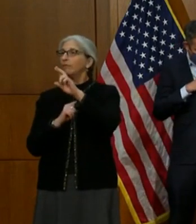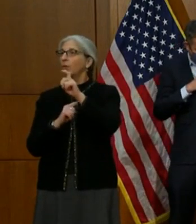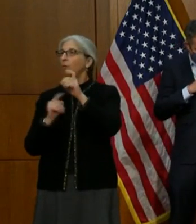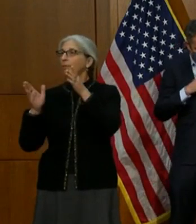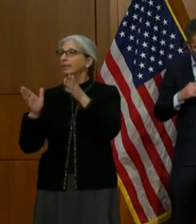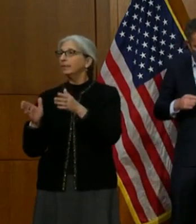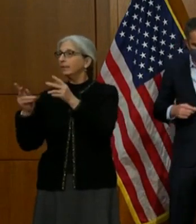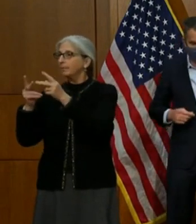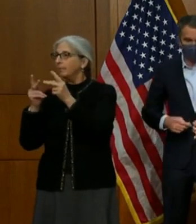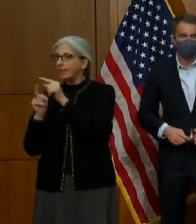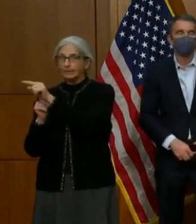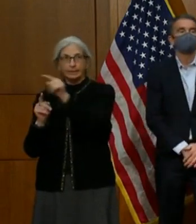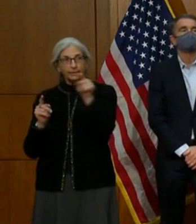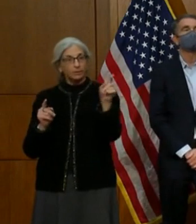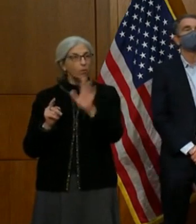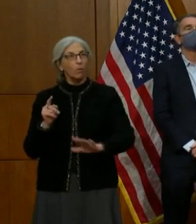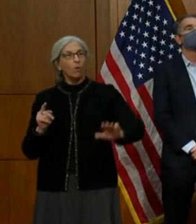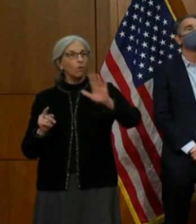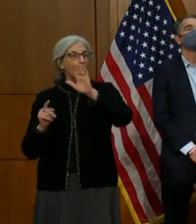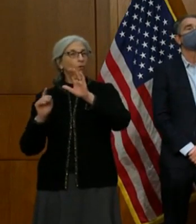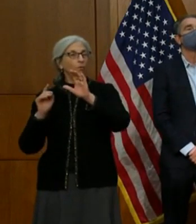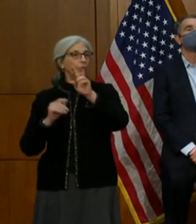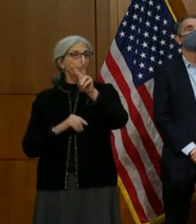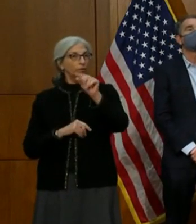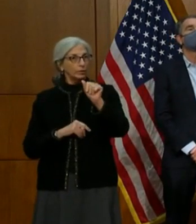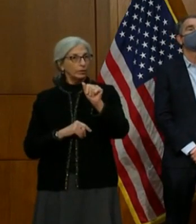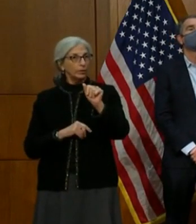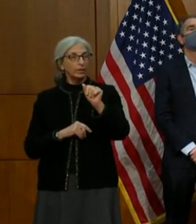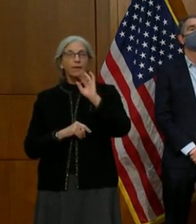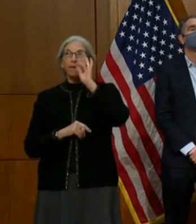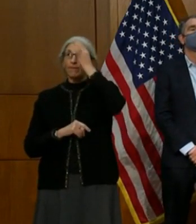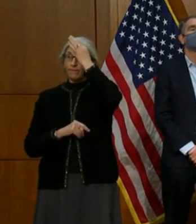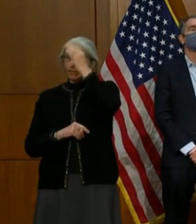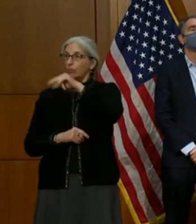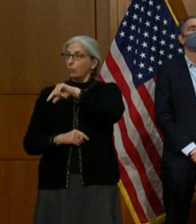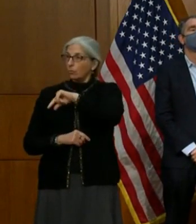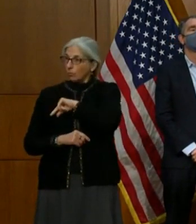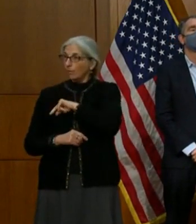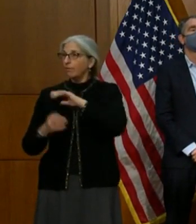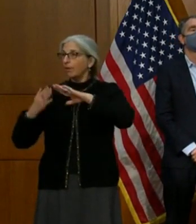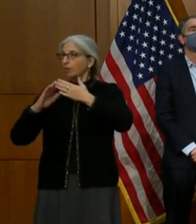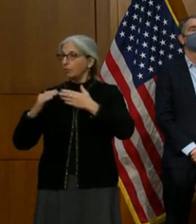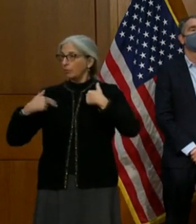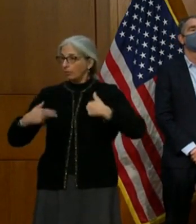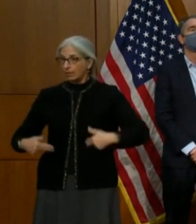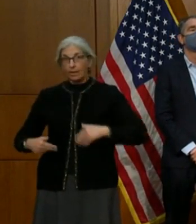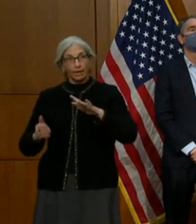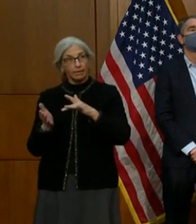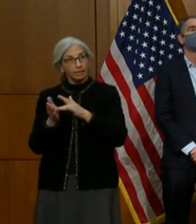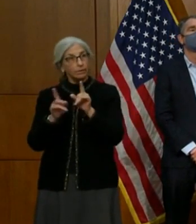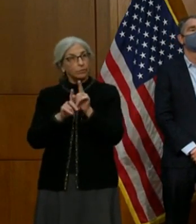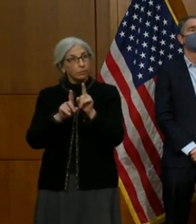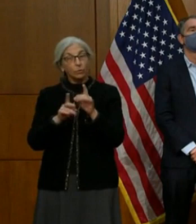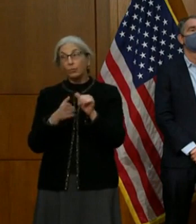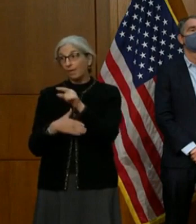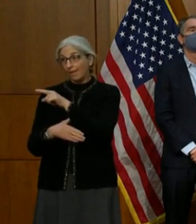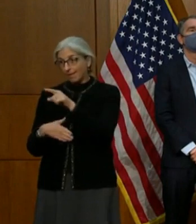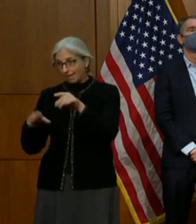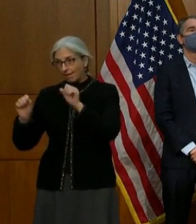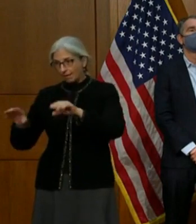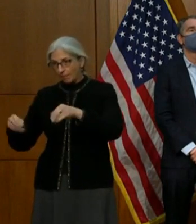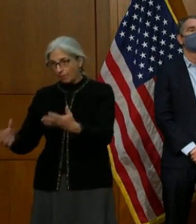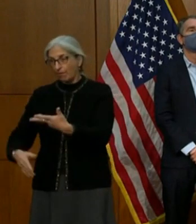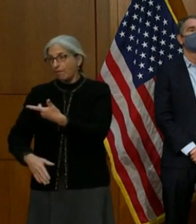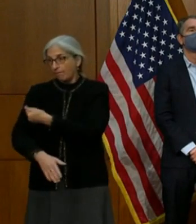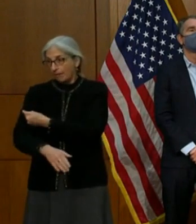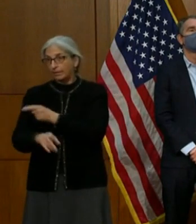so that they can provide that. Federally qualified community health centers who stand ready to become vaccinators. And